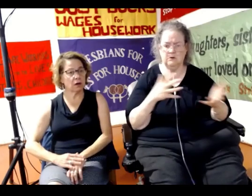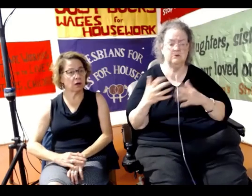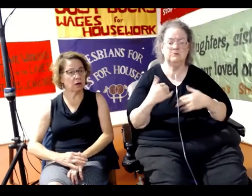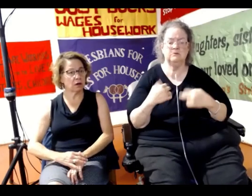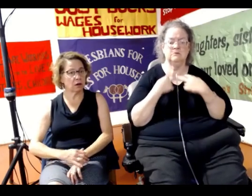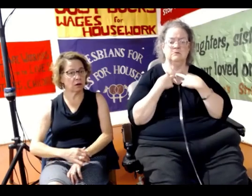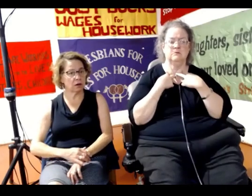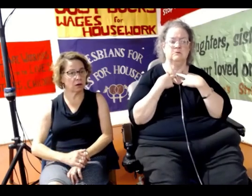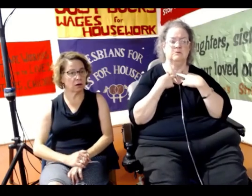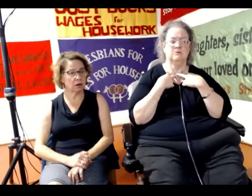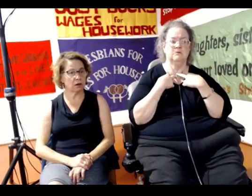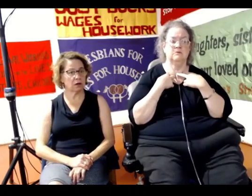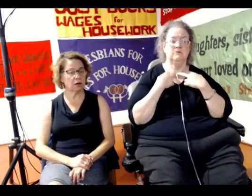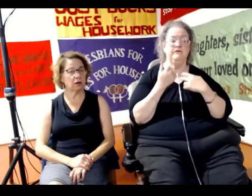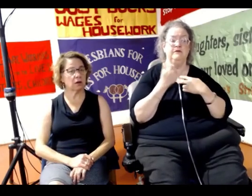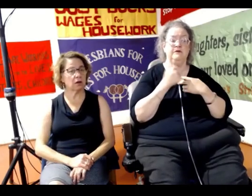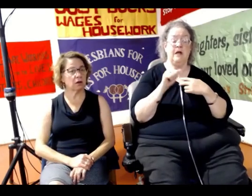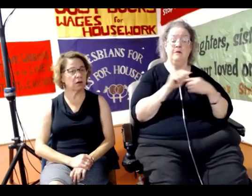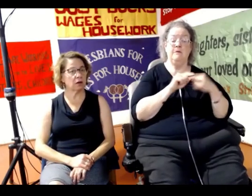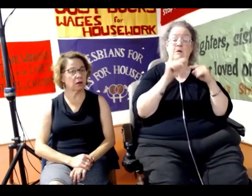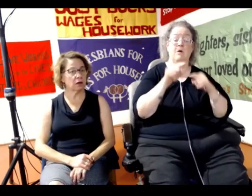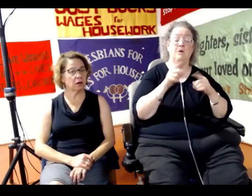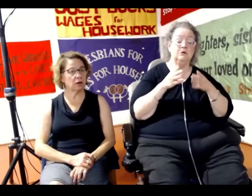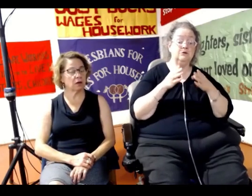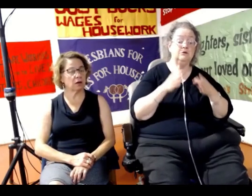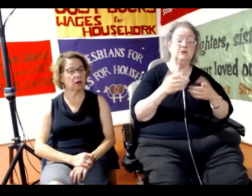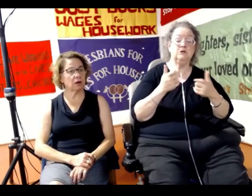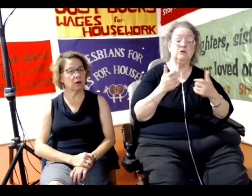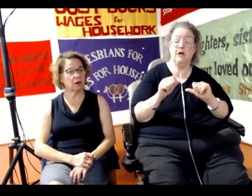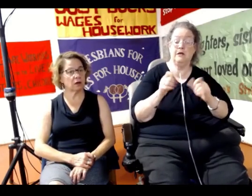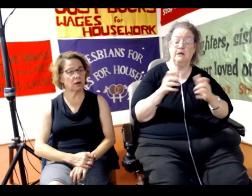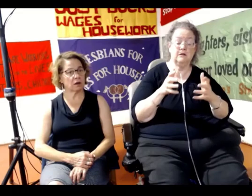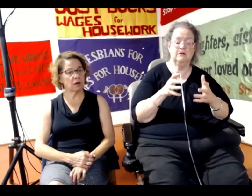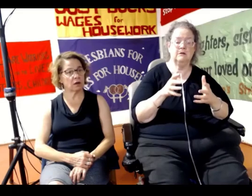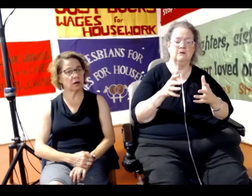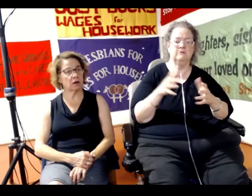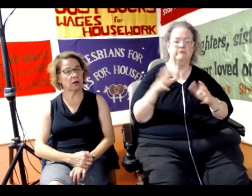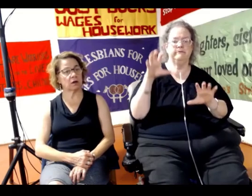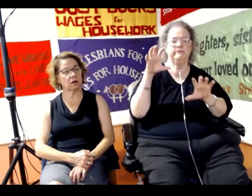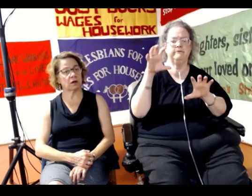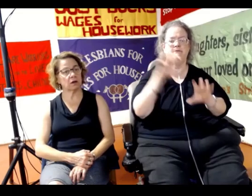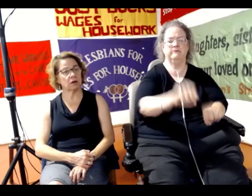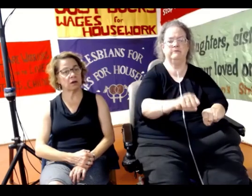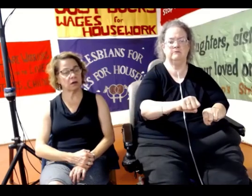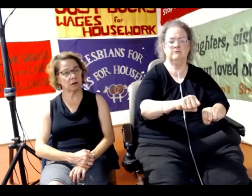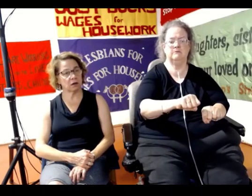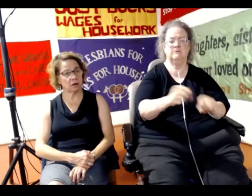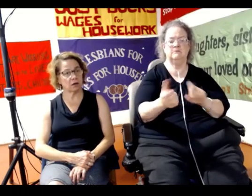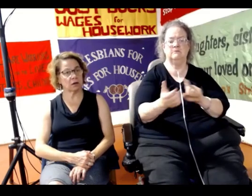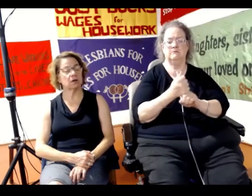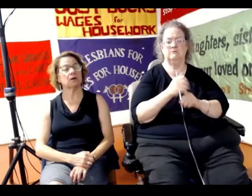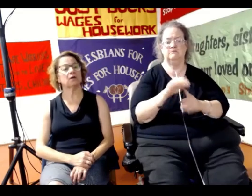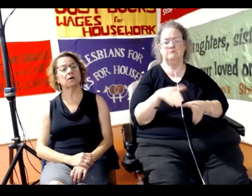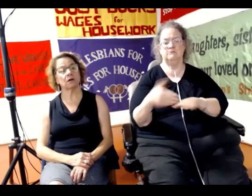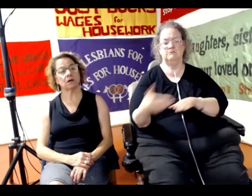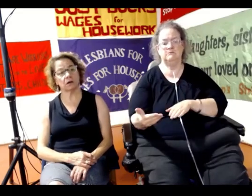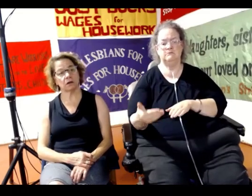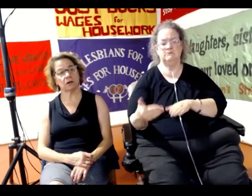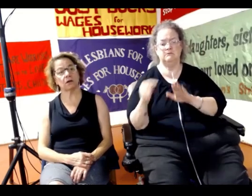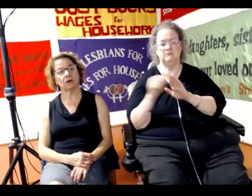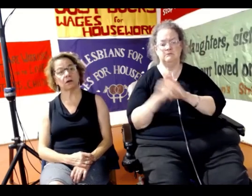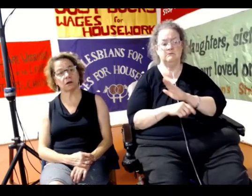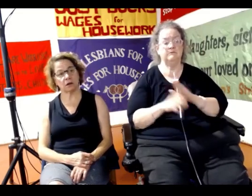you're anybody participating in any activity kind of things. So, the fear is people getting together, association.